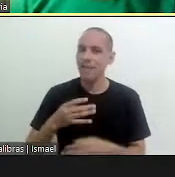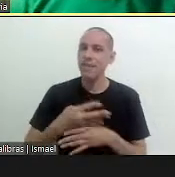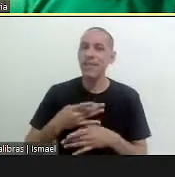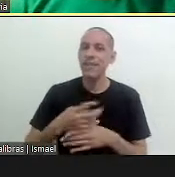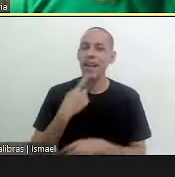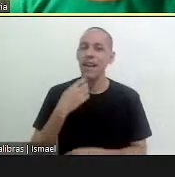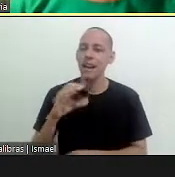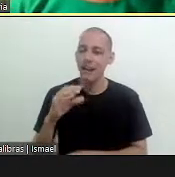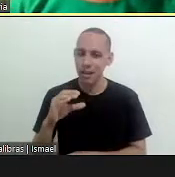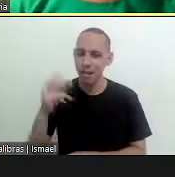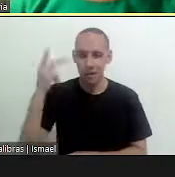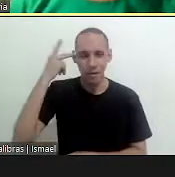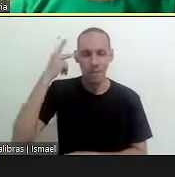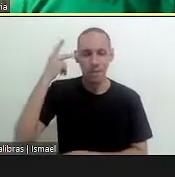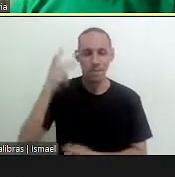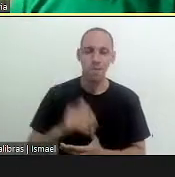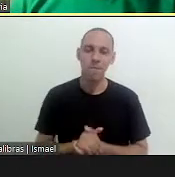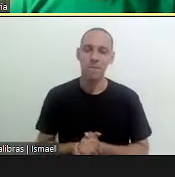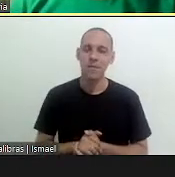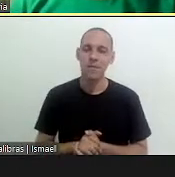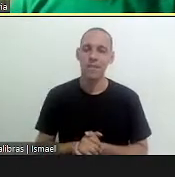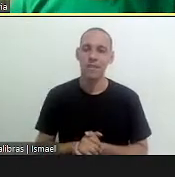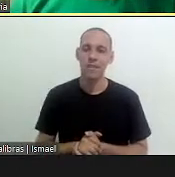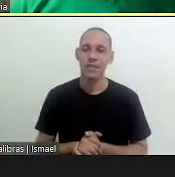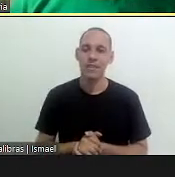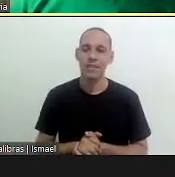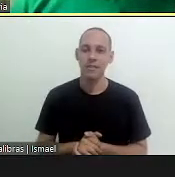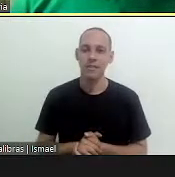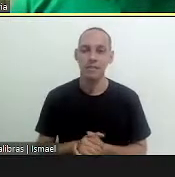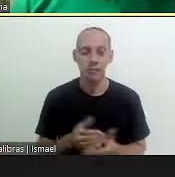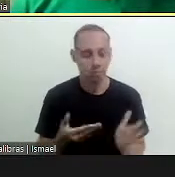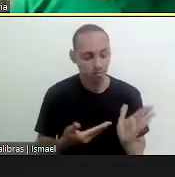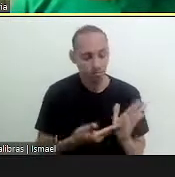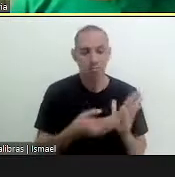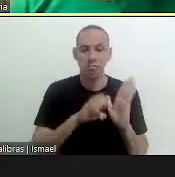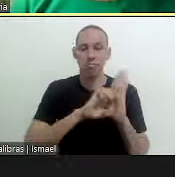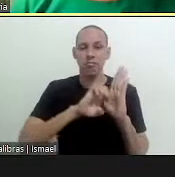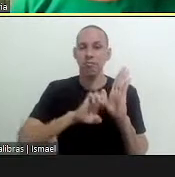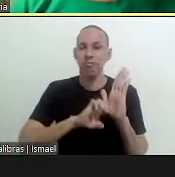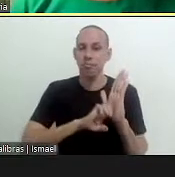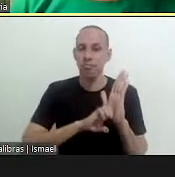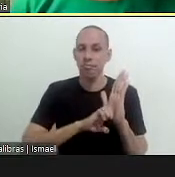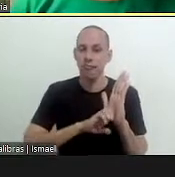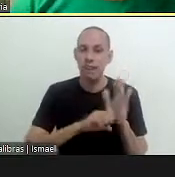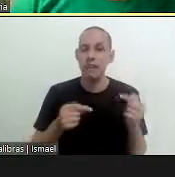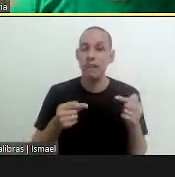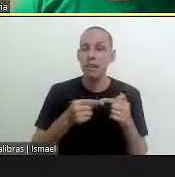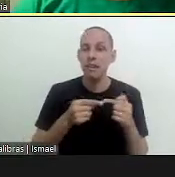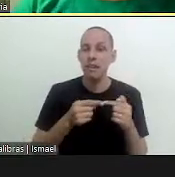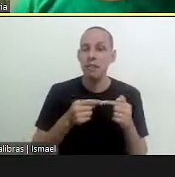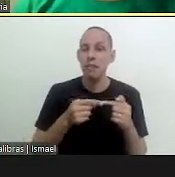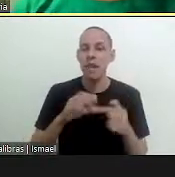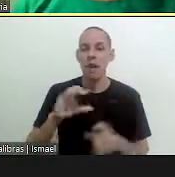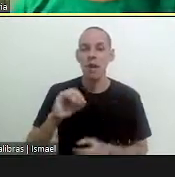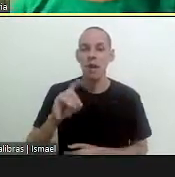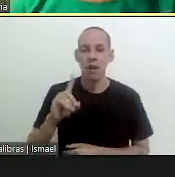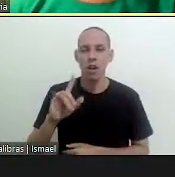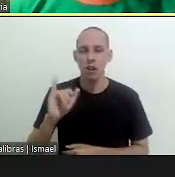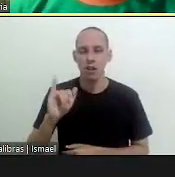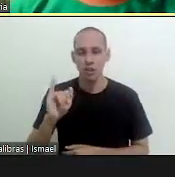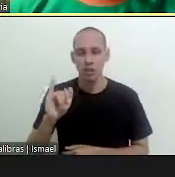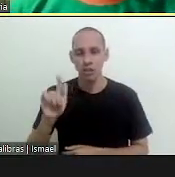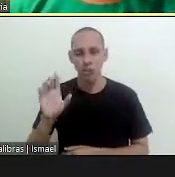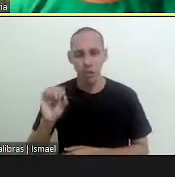brazil in the city of campinas and let's say they have what the brazilian civil